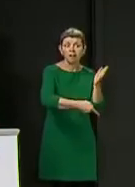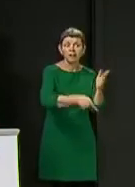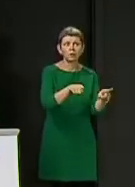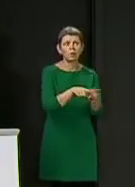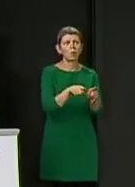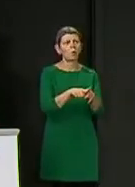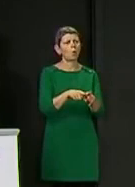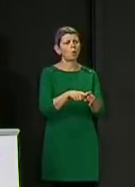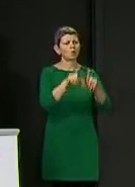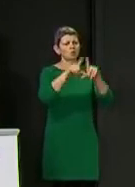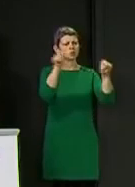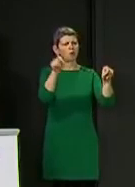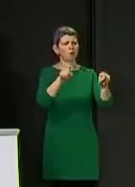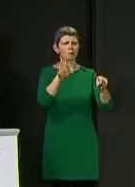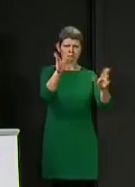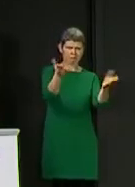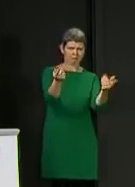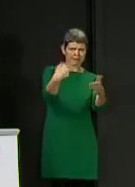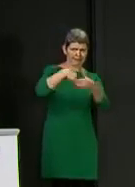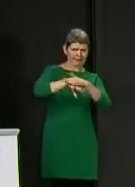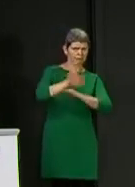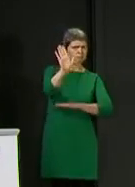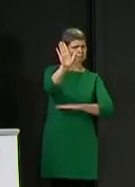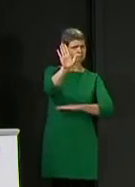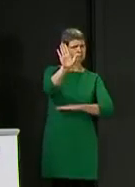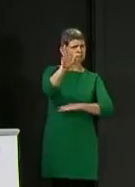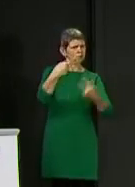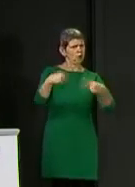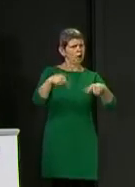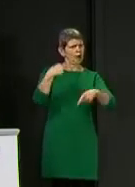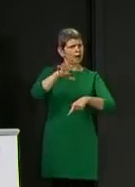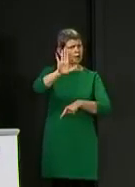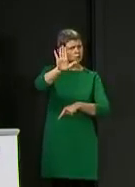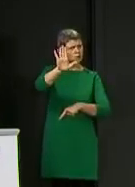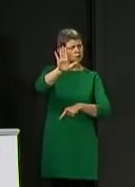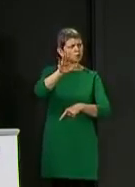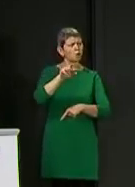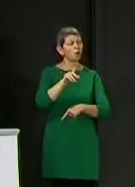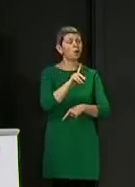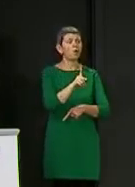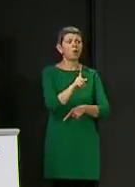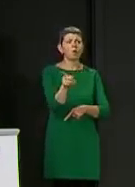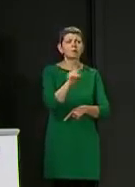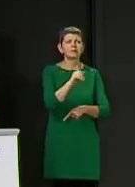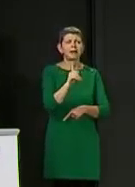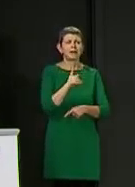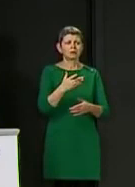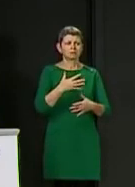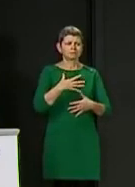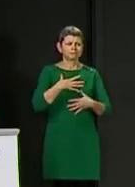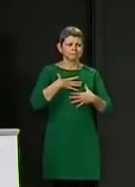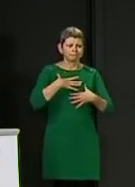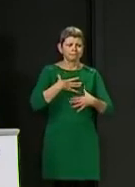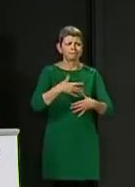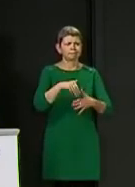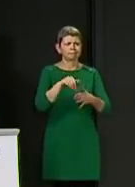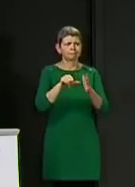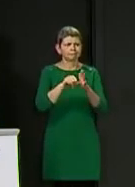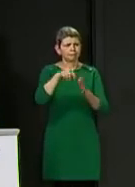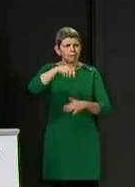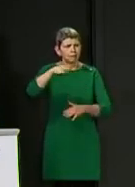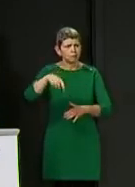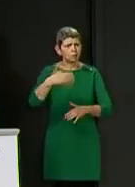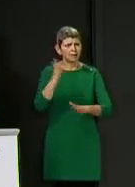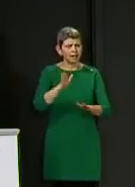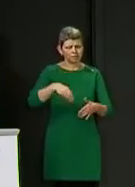and also on the exemptions for people with breathing difficulties and such conditions would they have to carry